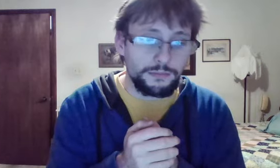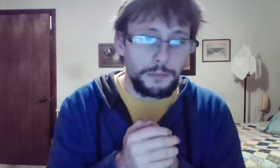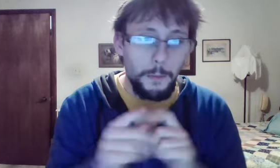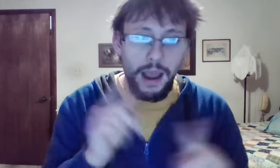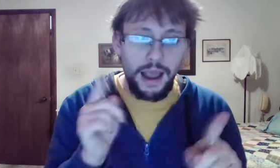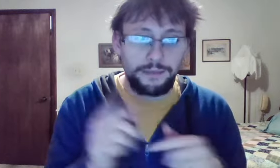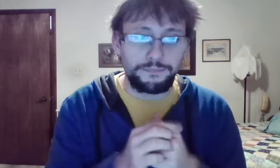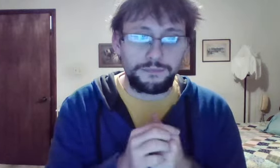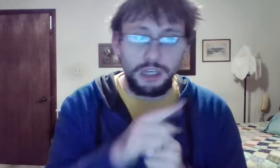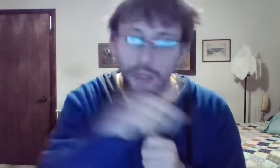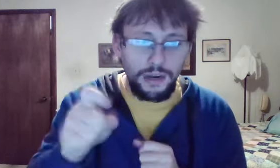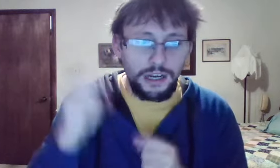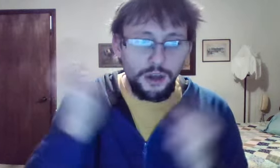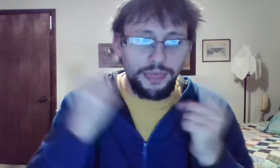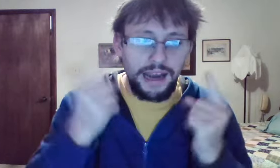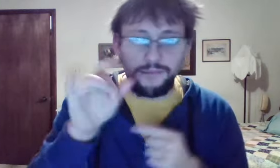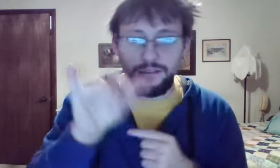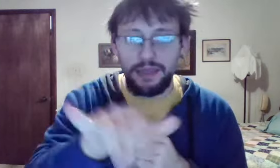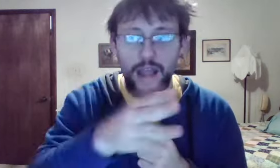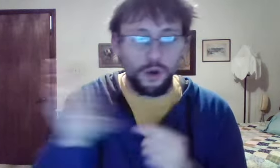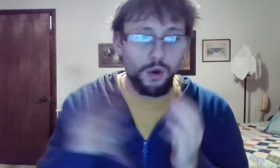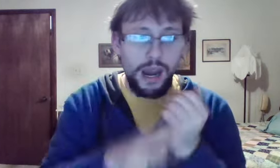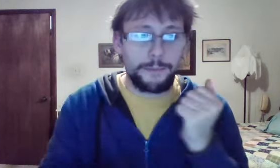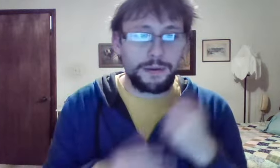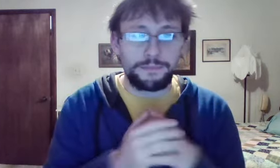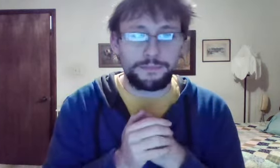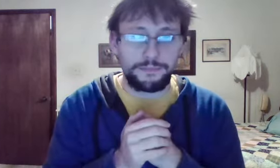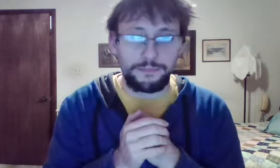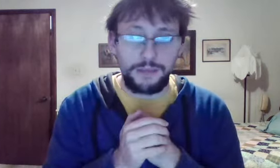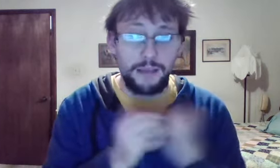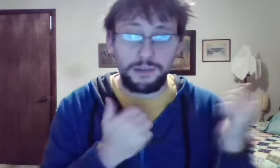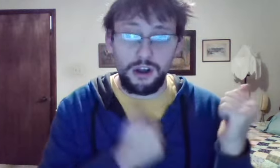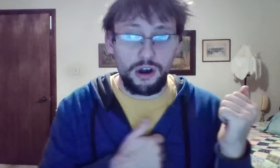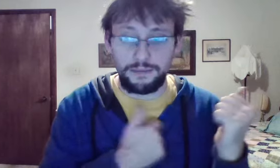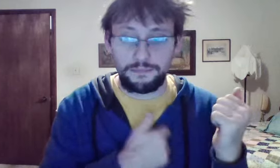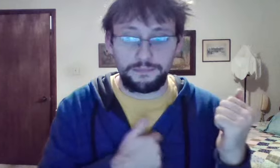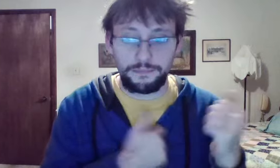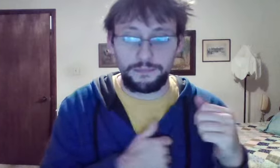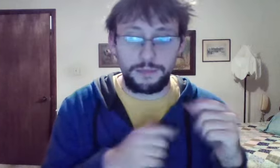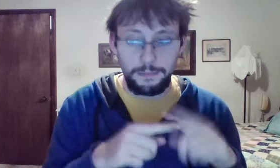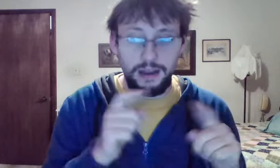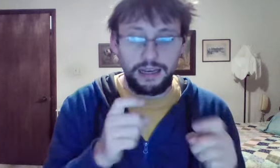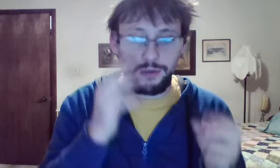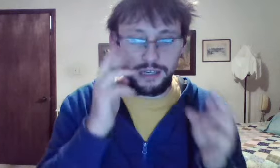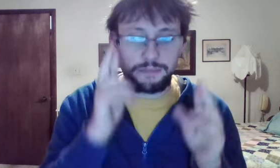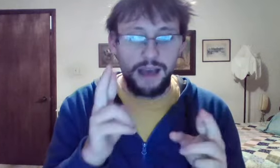But. You don't need to think of without crap. I'm sorry. But get respect.